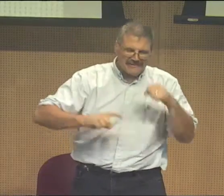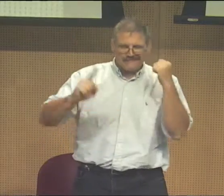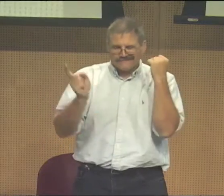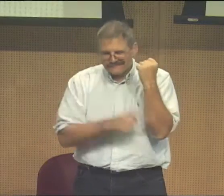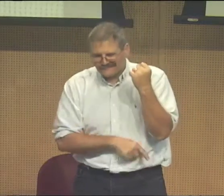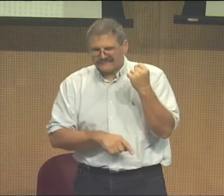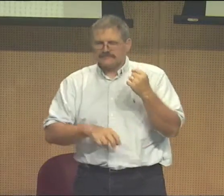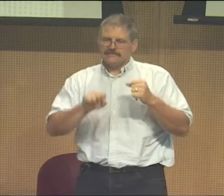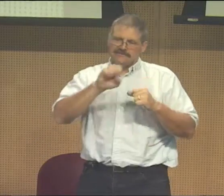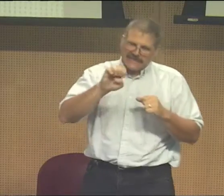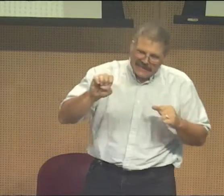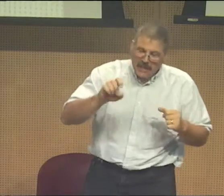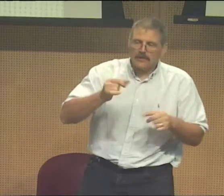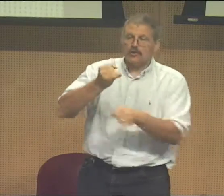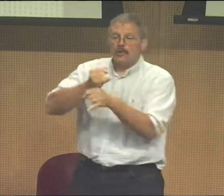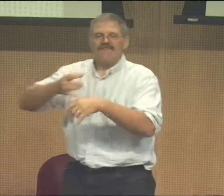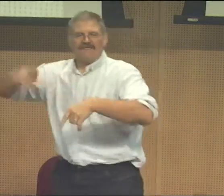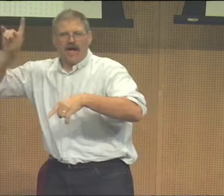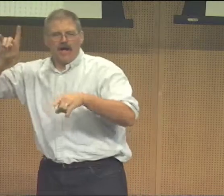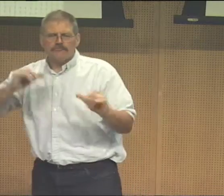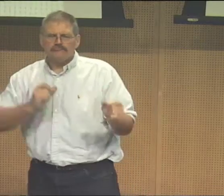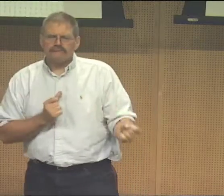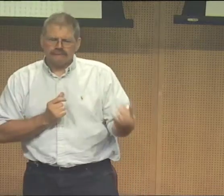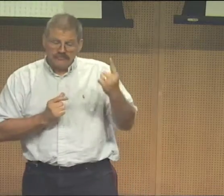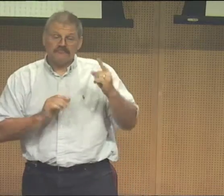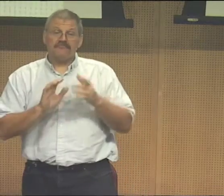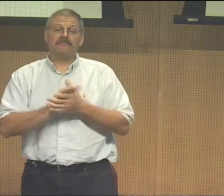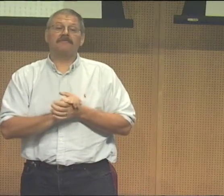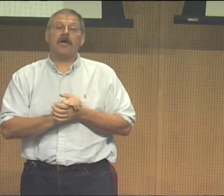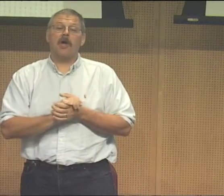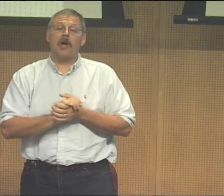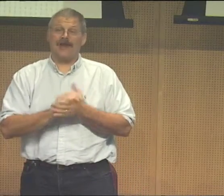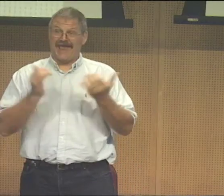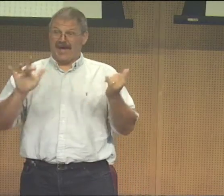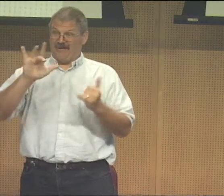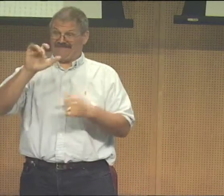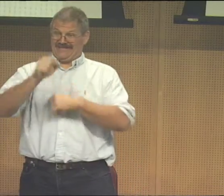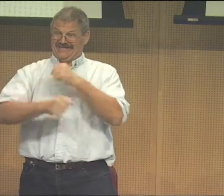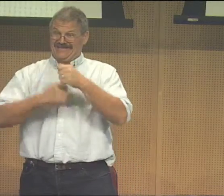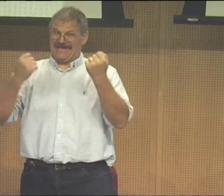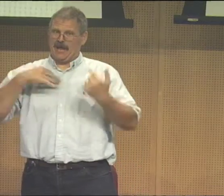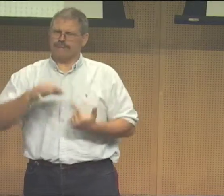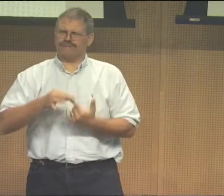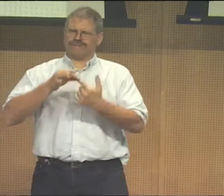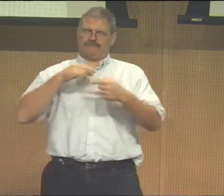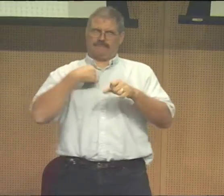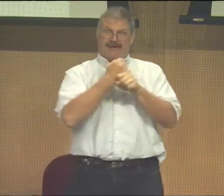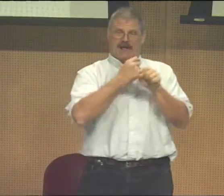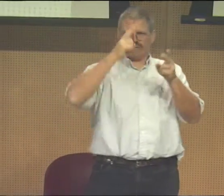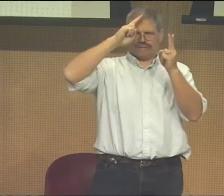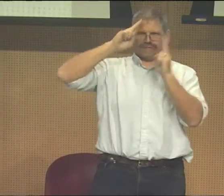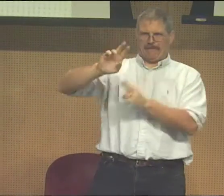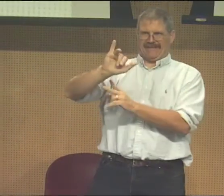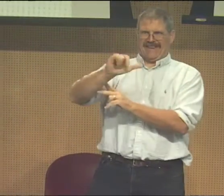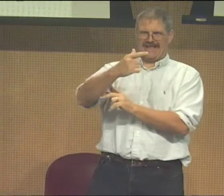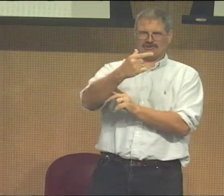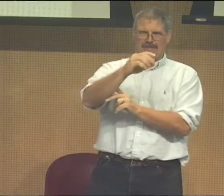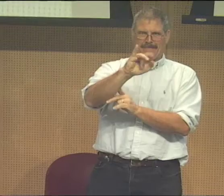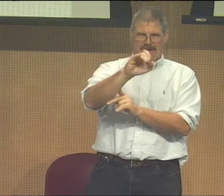experience with oralism, being beat on the hand for using sign language. So I could really relate to it. And then I decided to